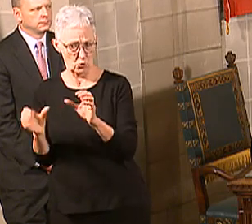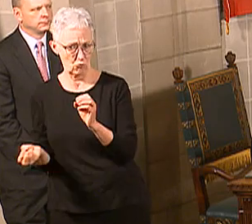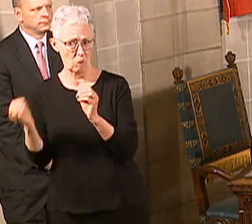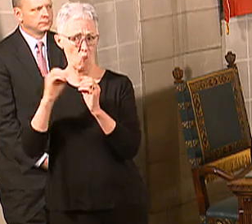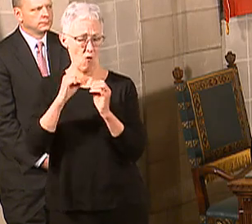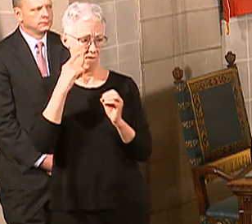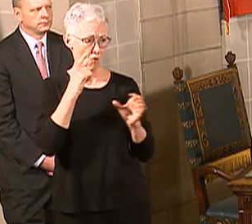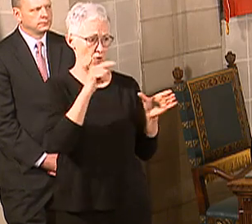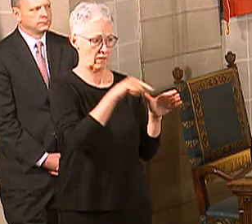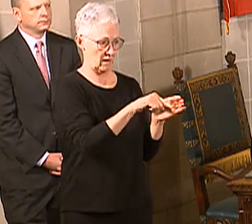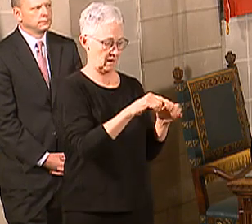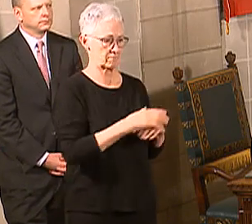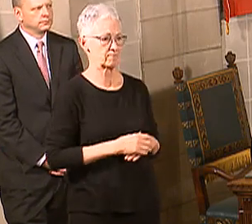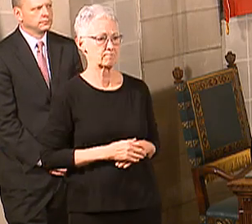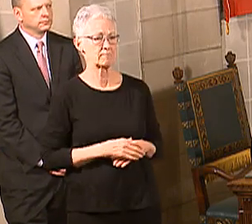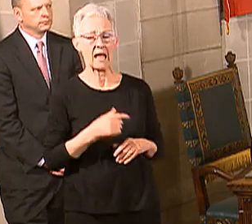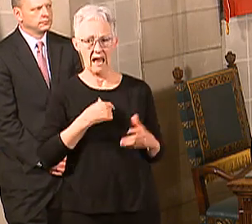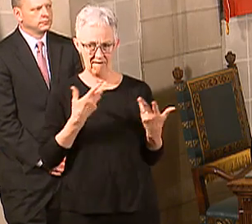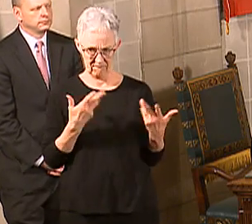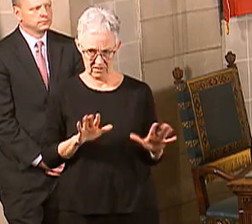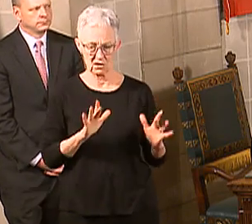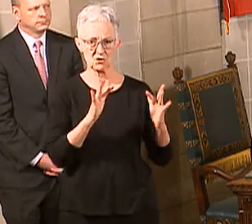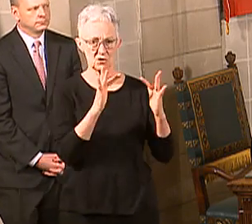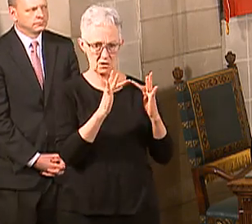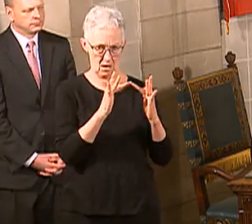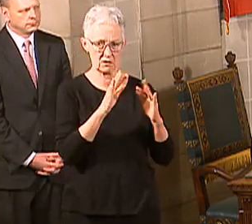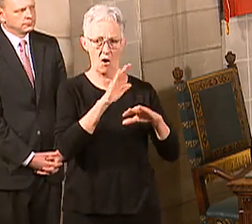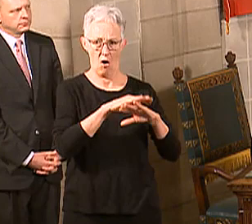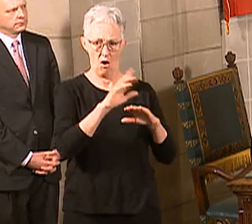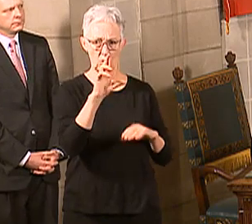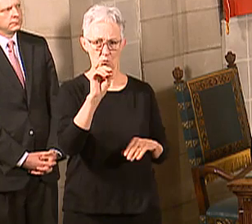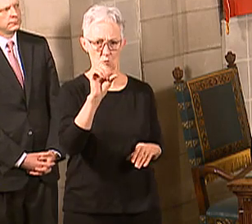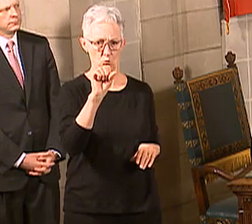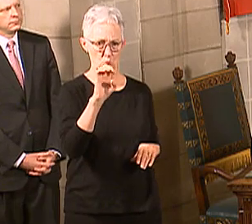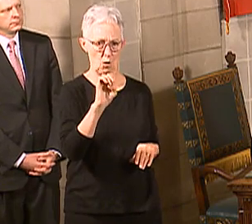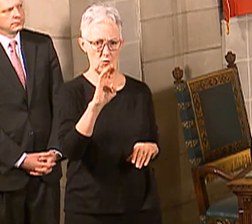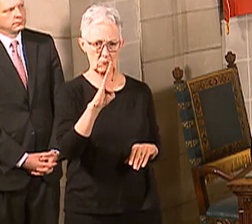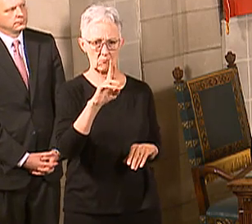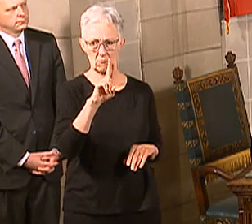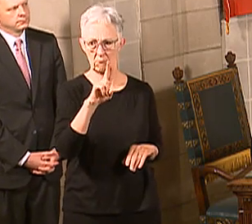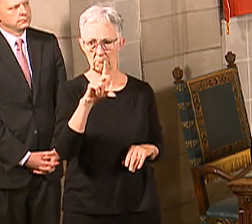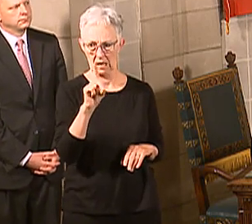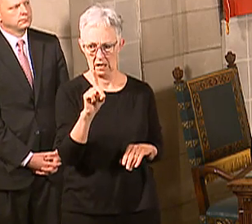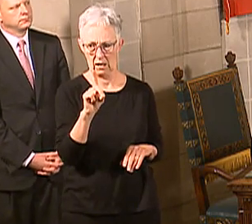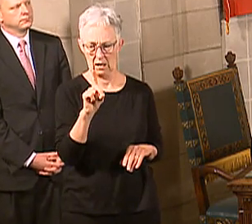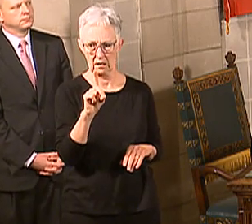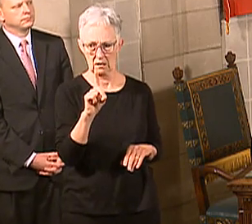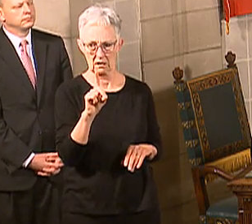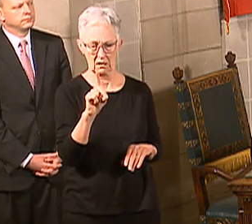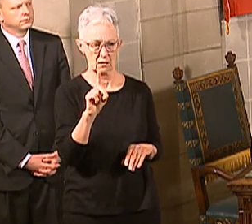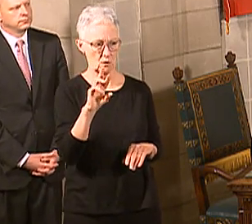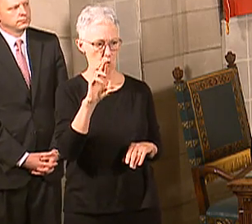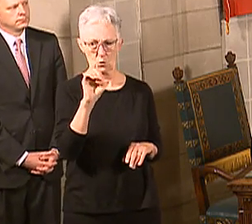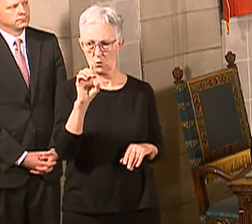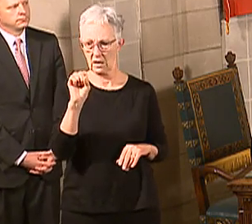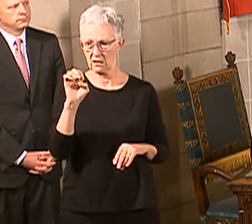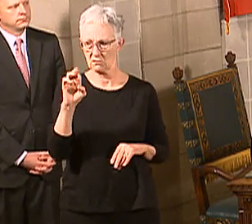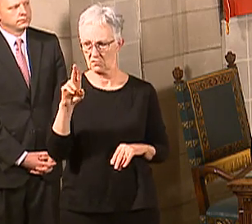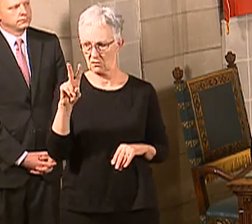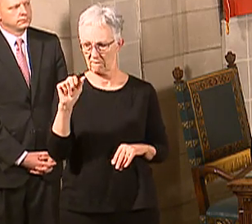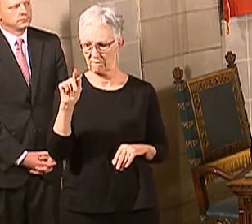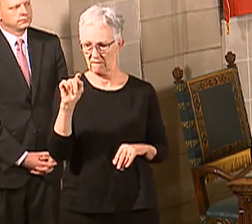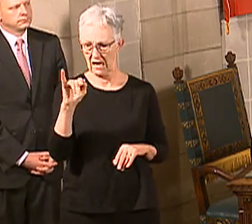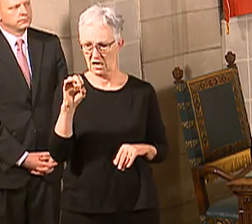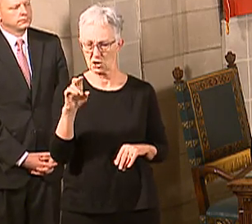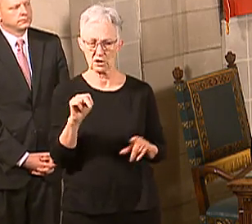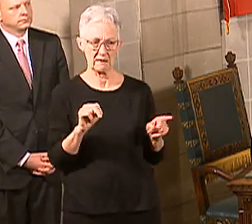Governor Kristi Noem. So far on the Rosebud Reservation, it seems to be in pretty good shape, but, of course, that is going to be a